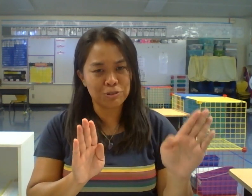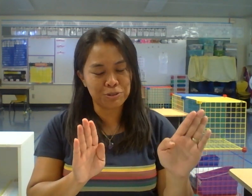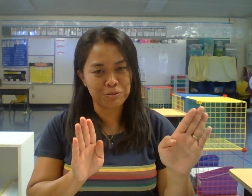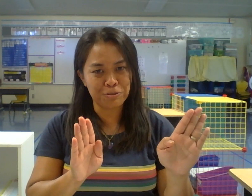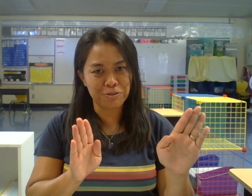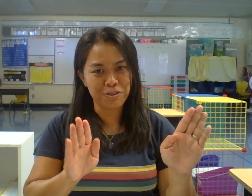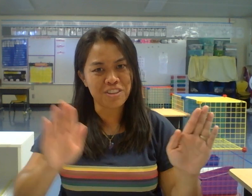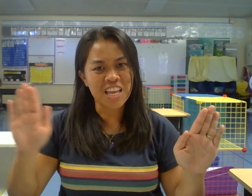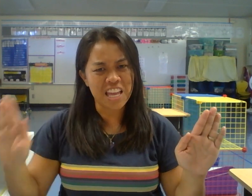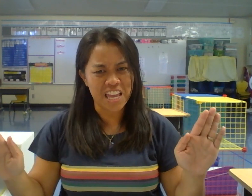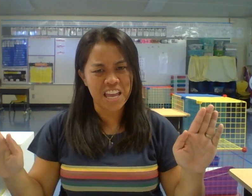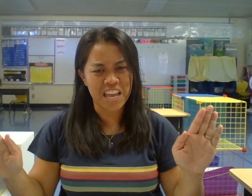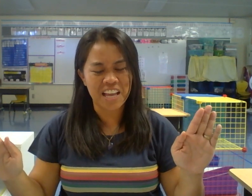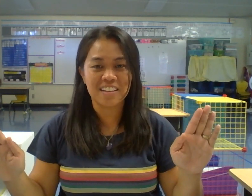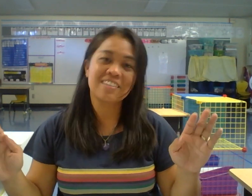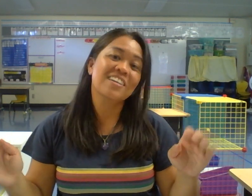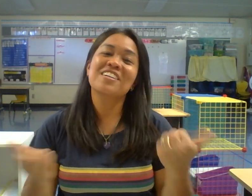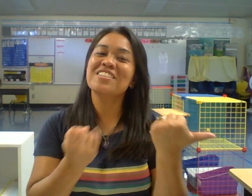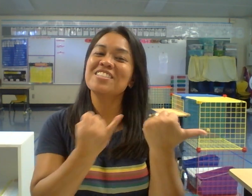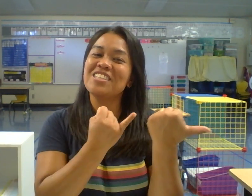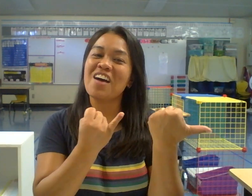Undershirt. Good job.